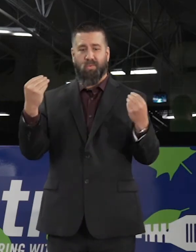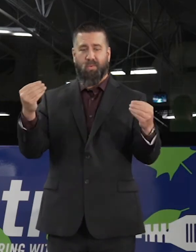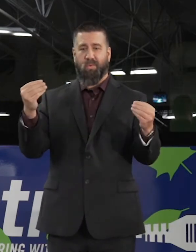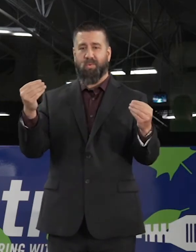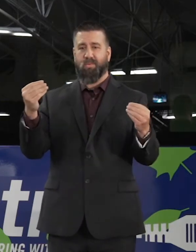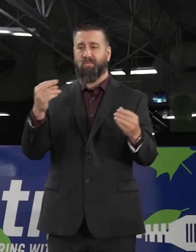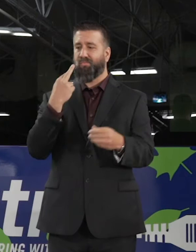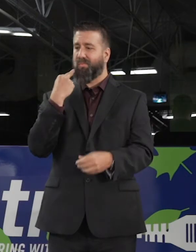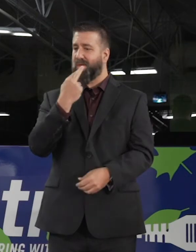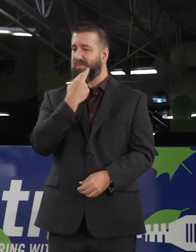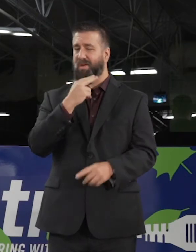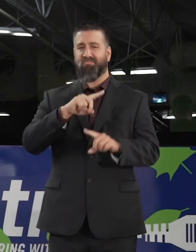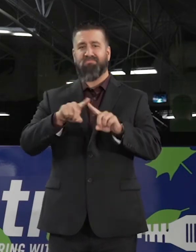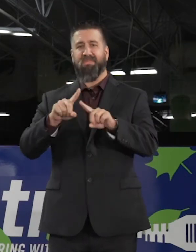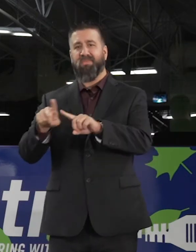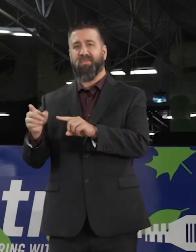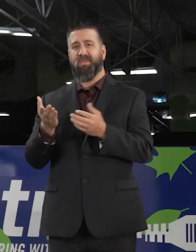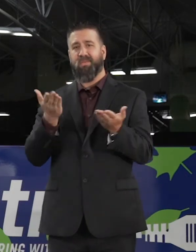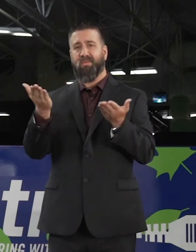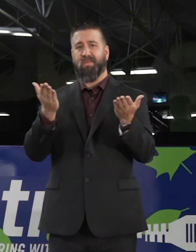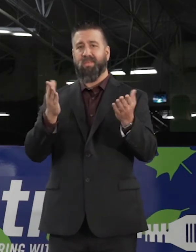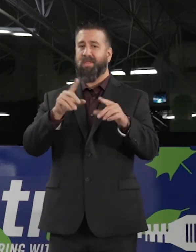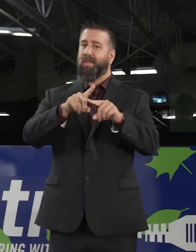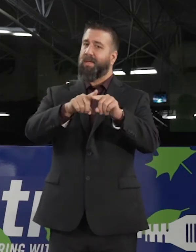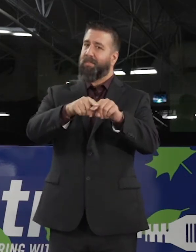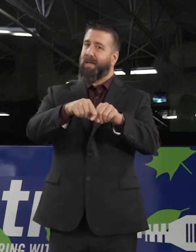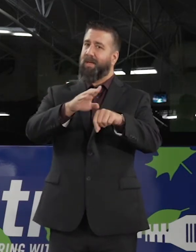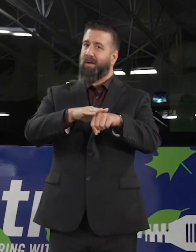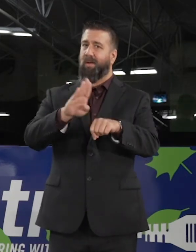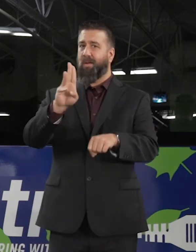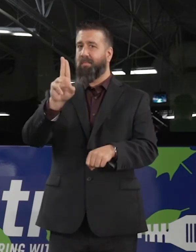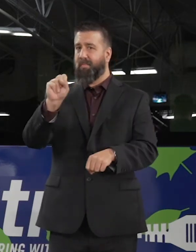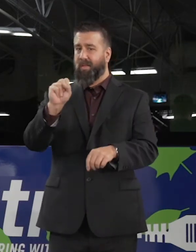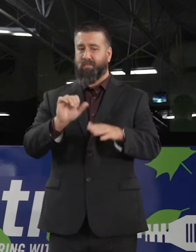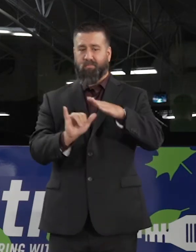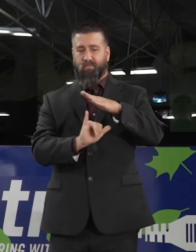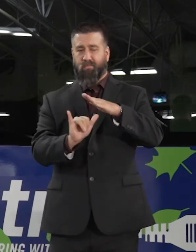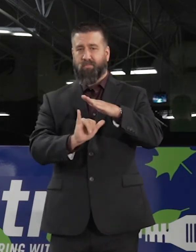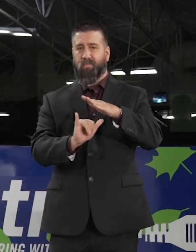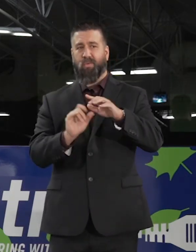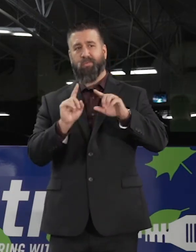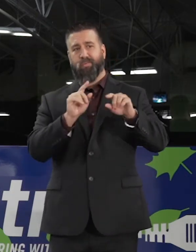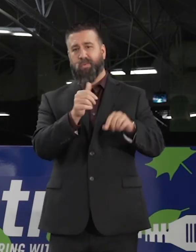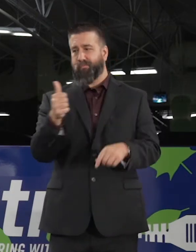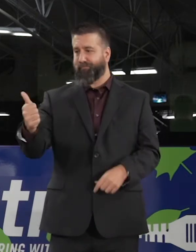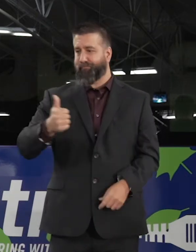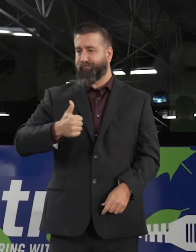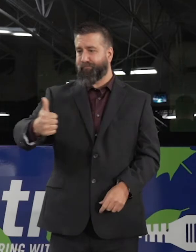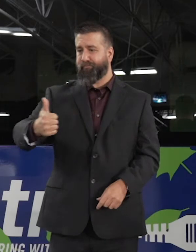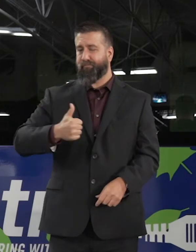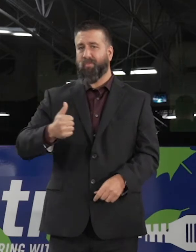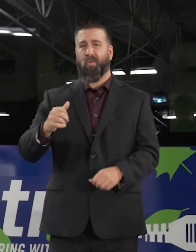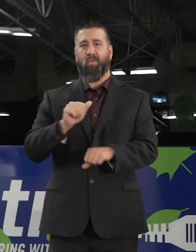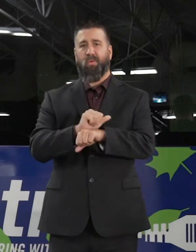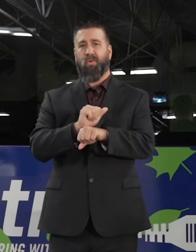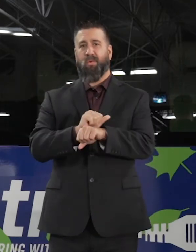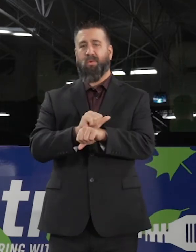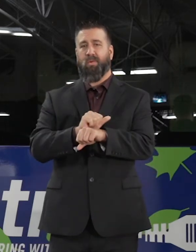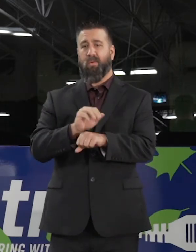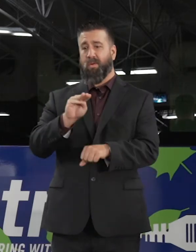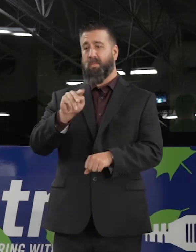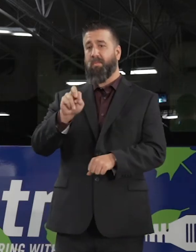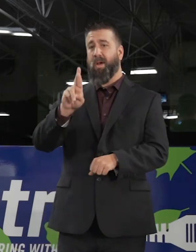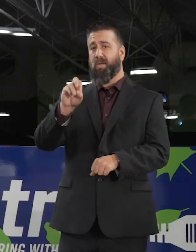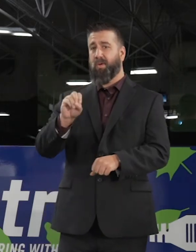other services depend on public transportation to get back and forth to work. And Metro has committed various new protocols